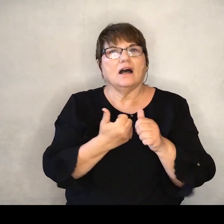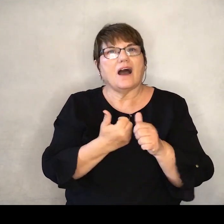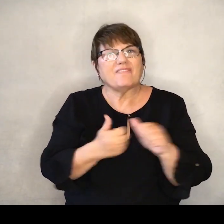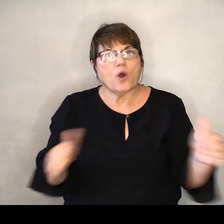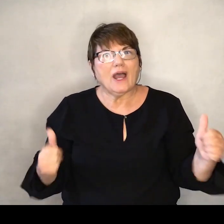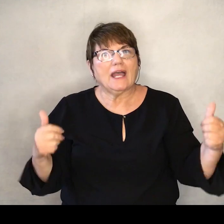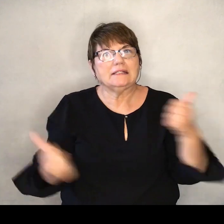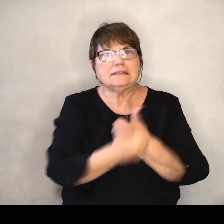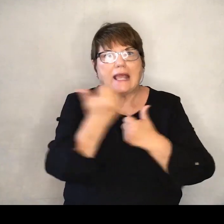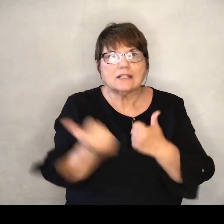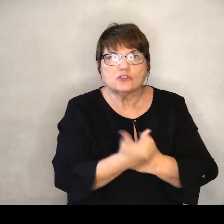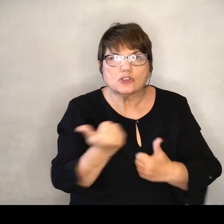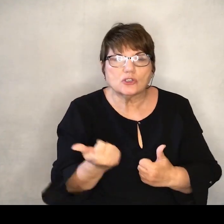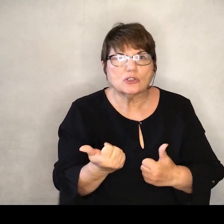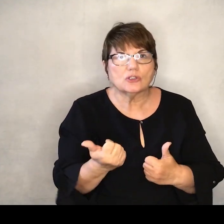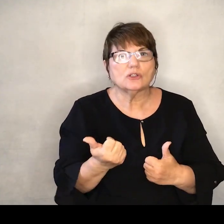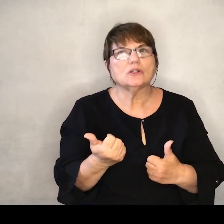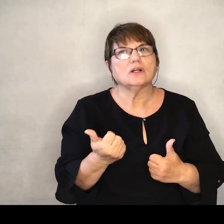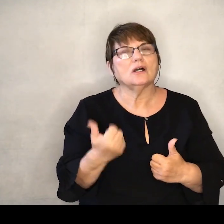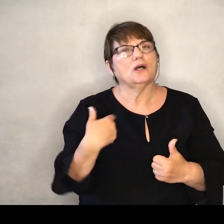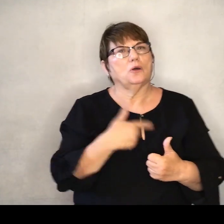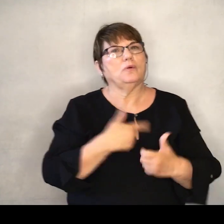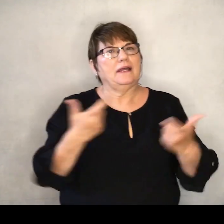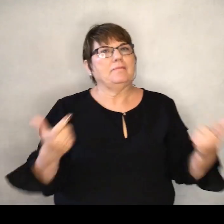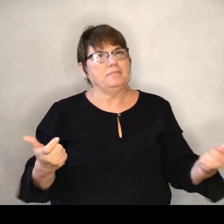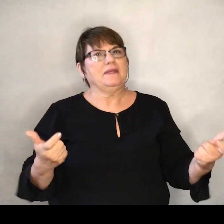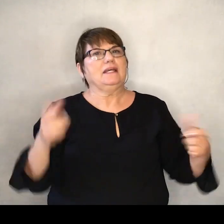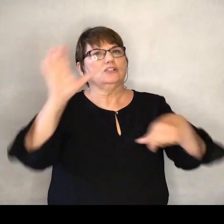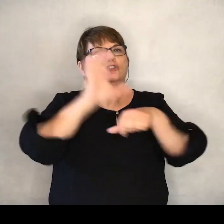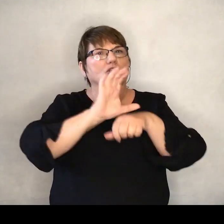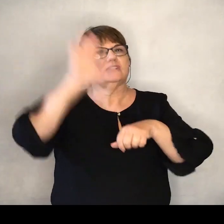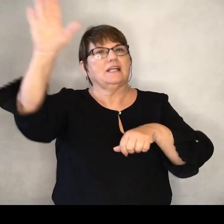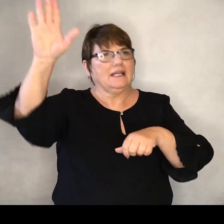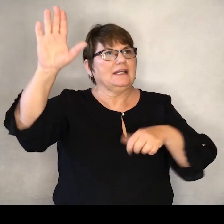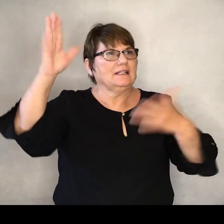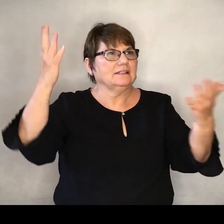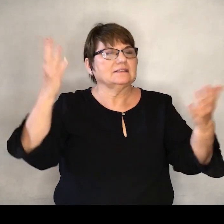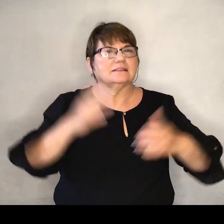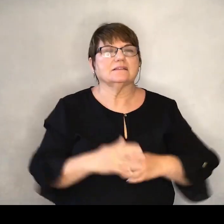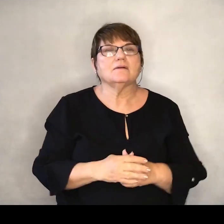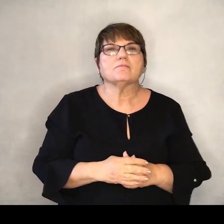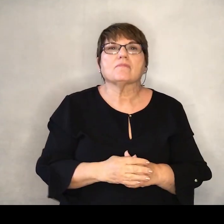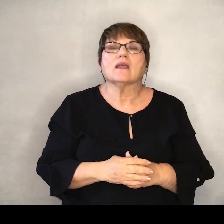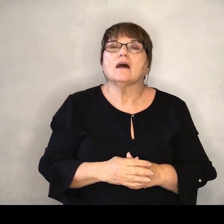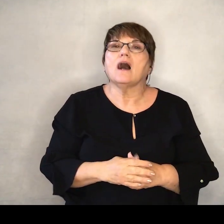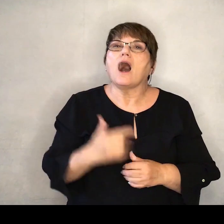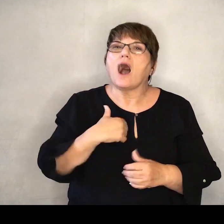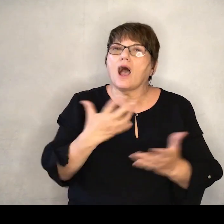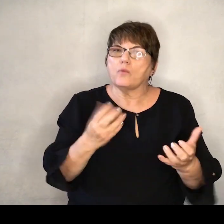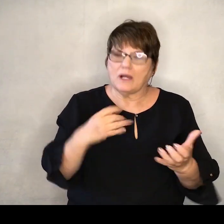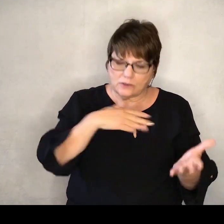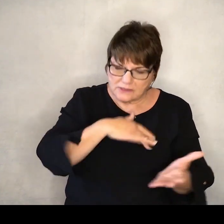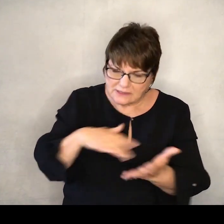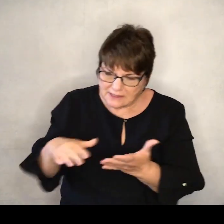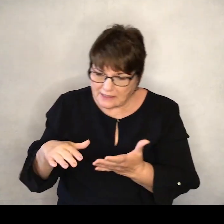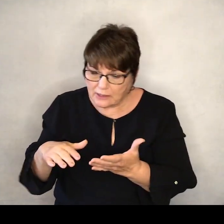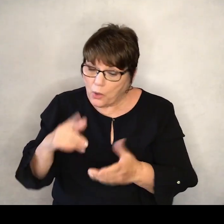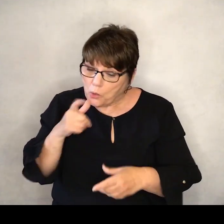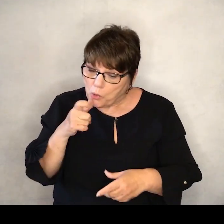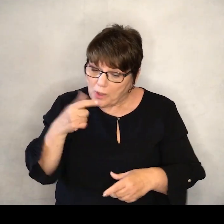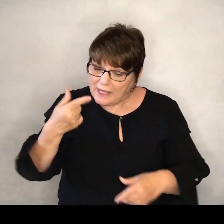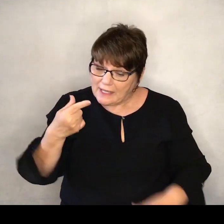that's what we need to look at as the big church, big C. And so today, I want to take a look at Gideon